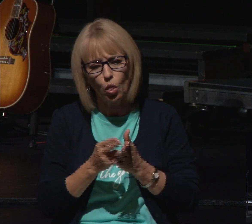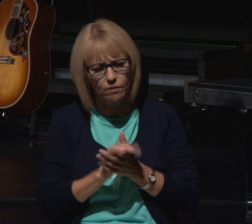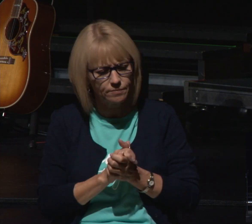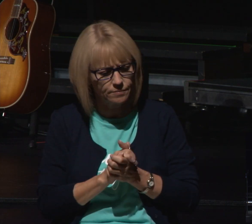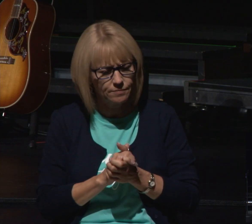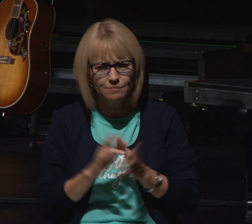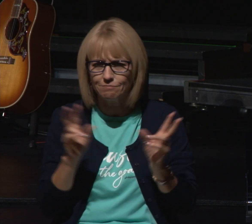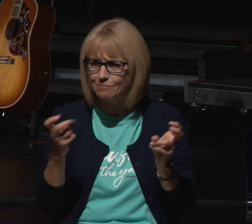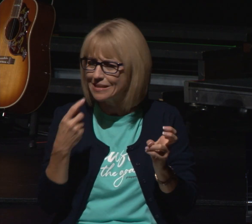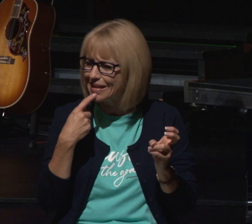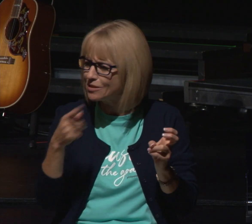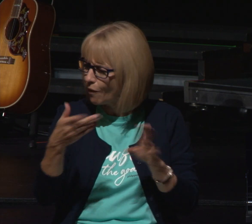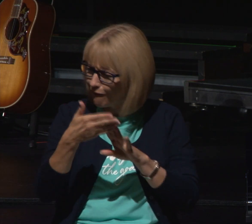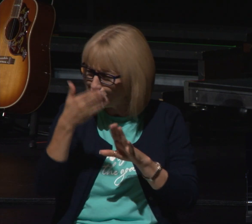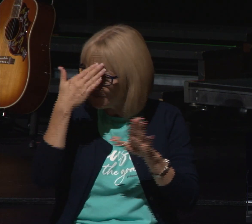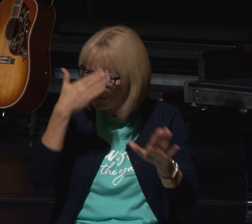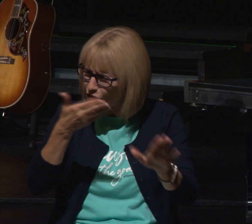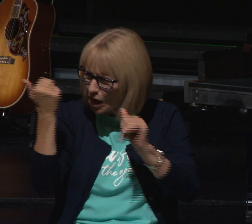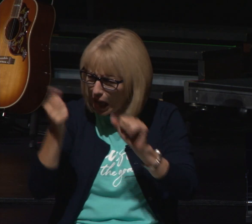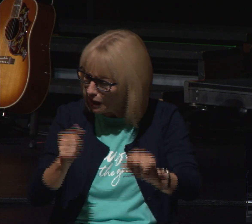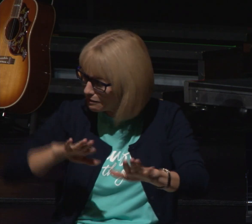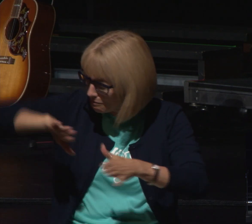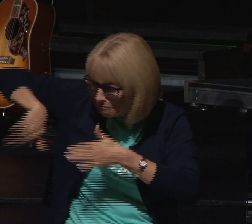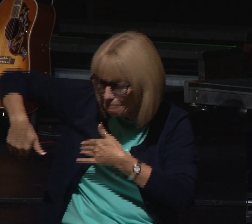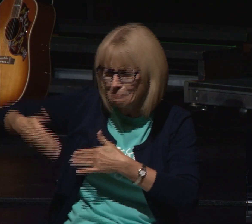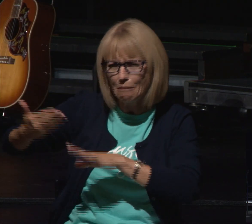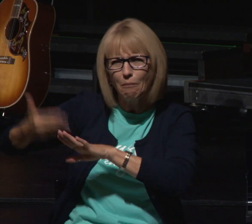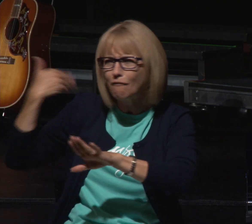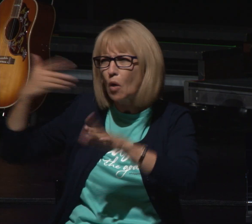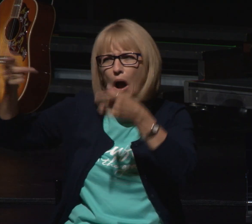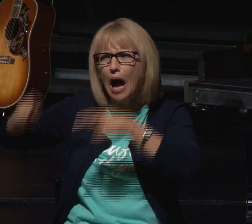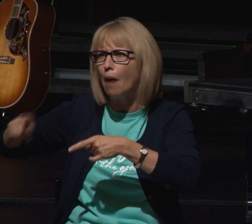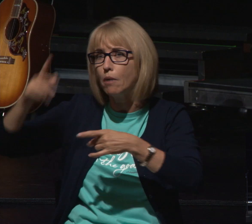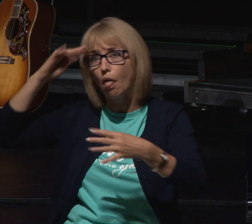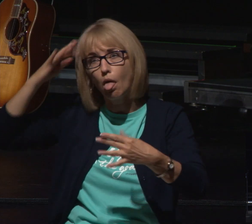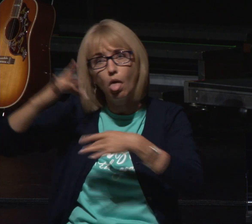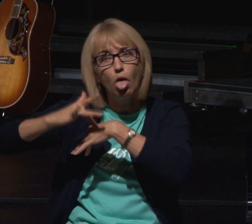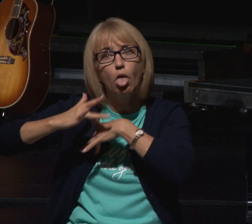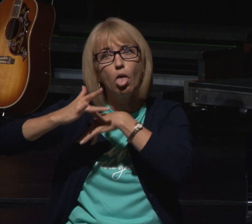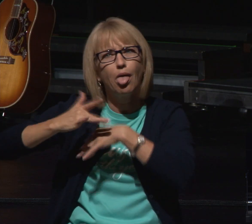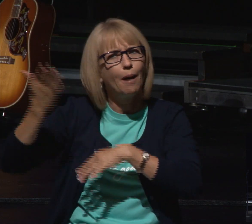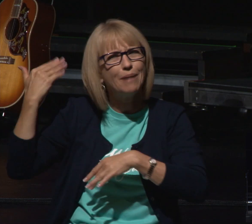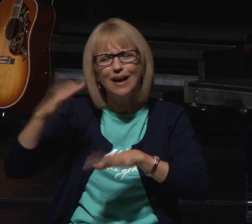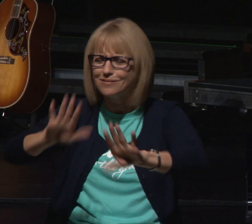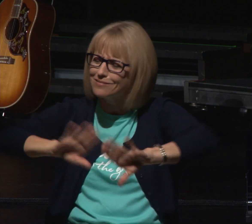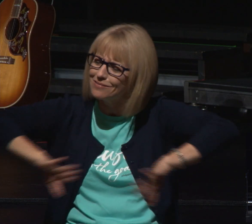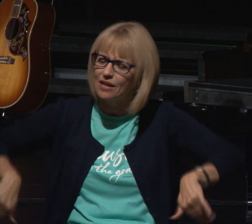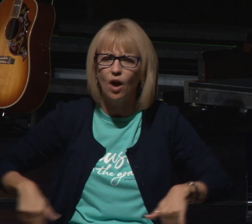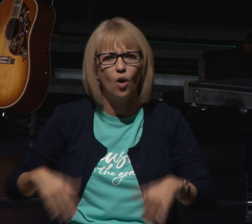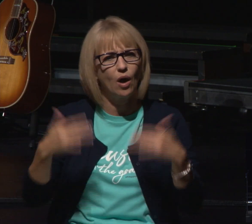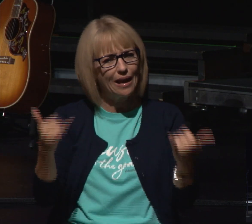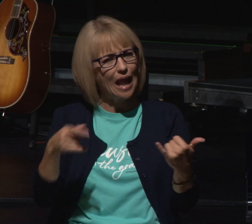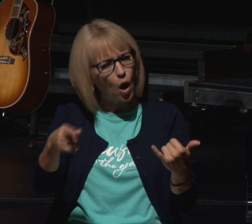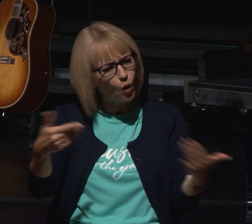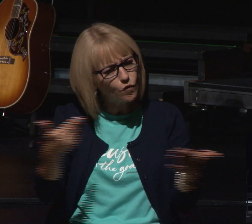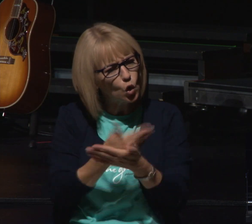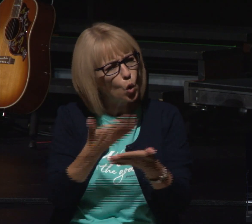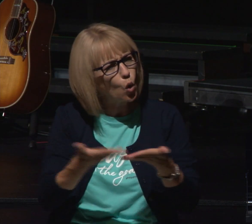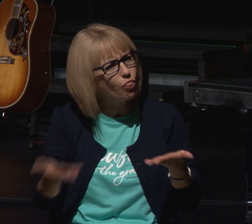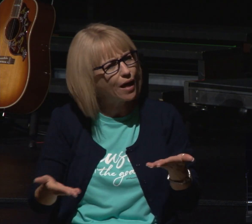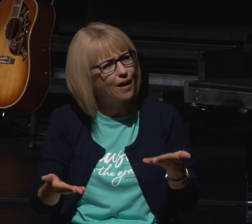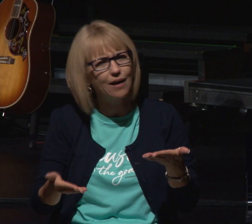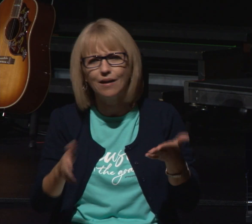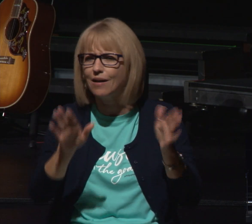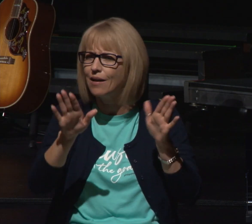forget the former things and do not dwell on the past see i am doing a new thing now it springs up do